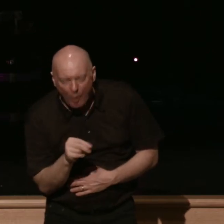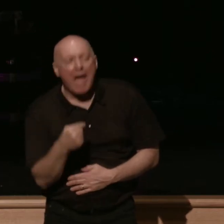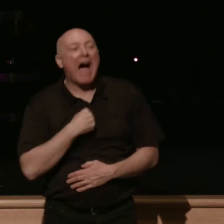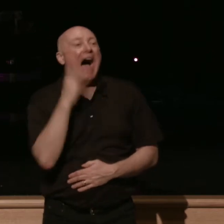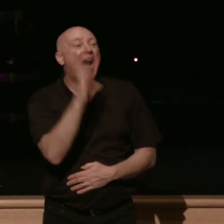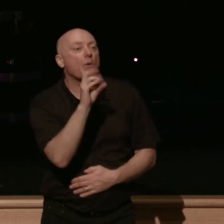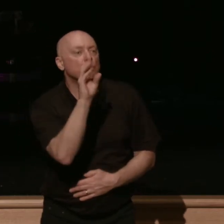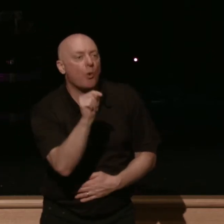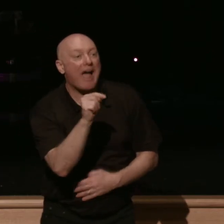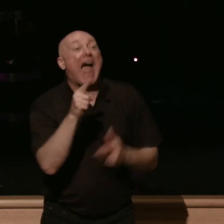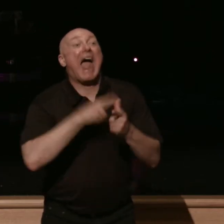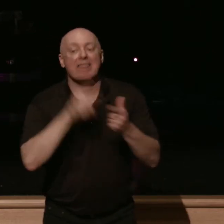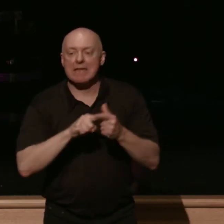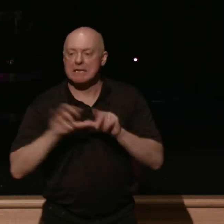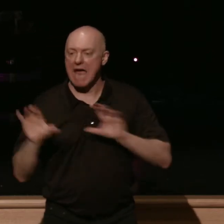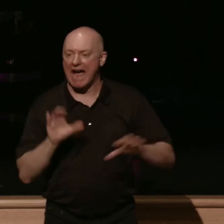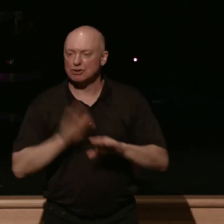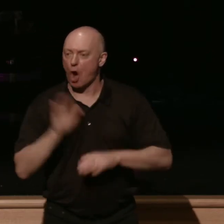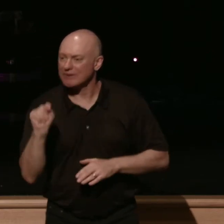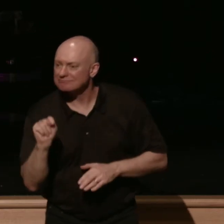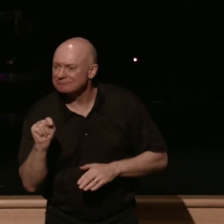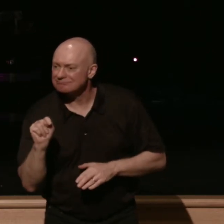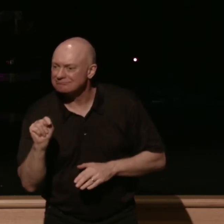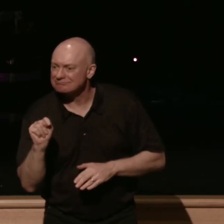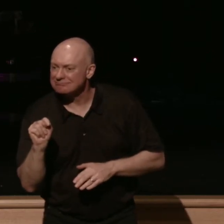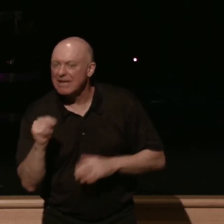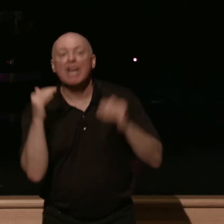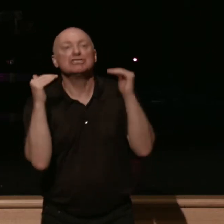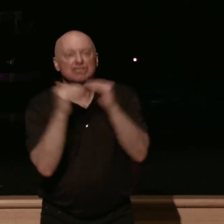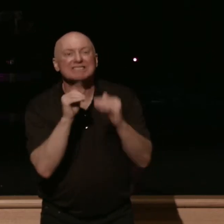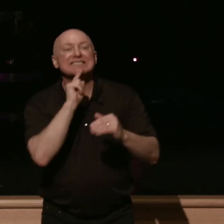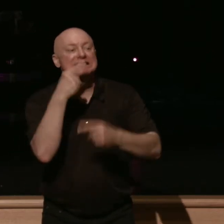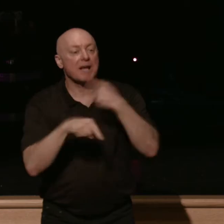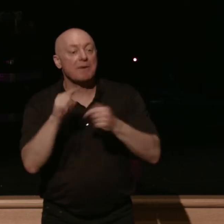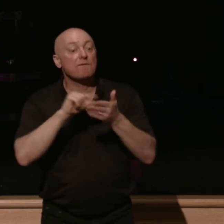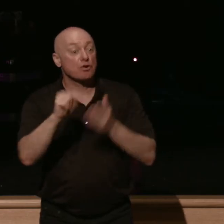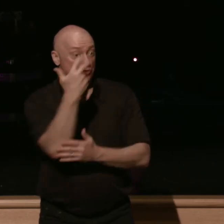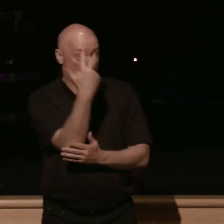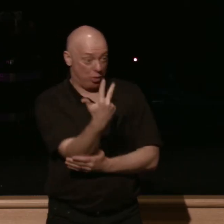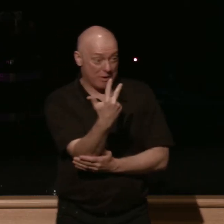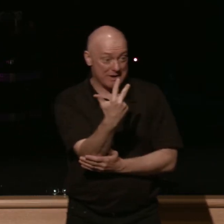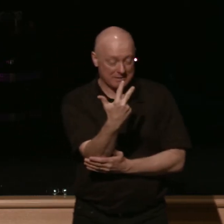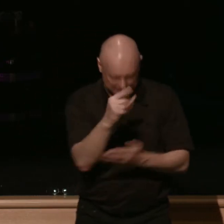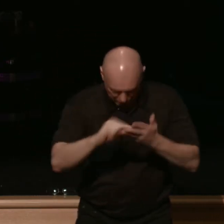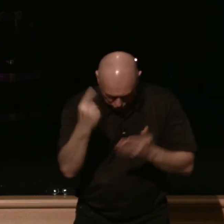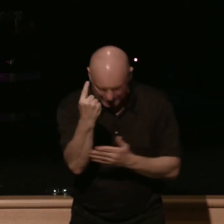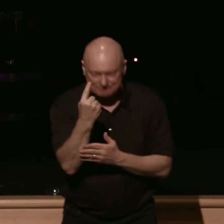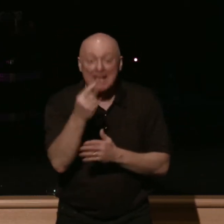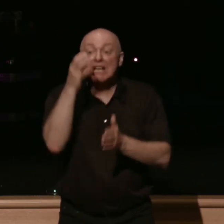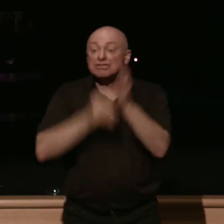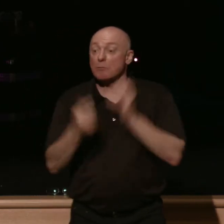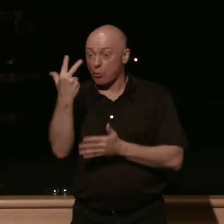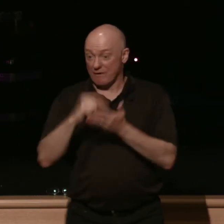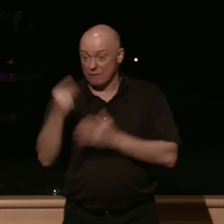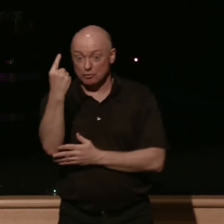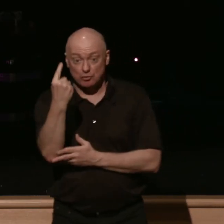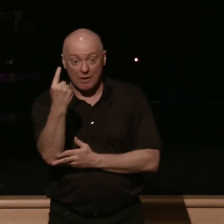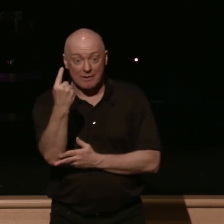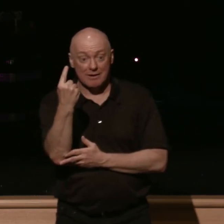do it and then he actually does it justice is coming look at verse 3 verse 1 chapter 3 verse 1 behold i